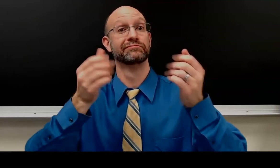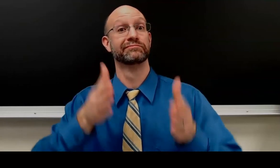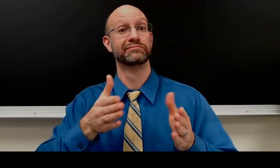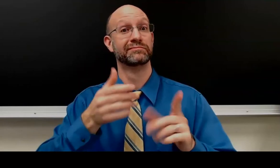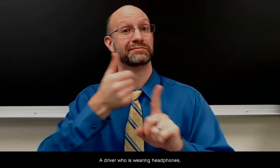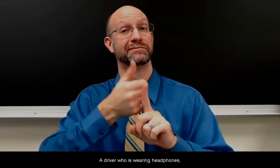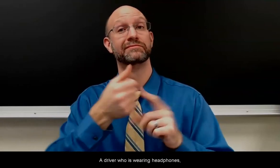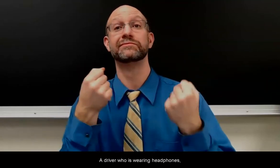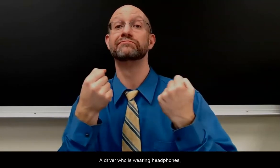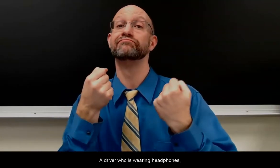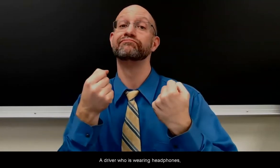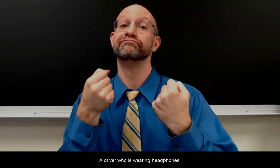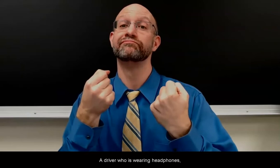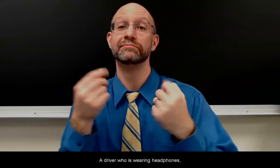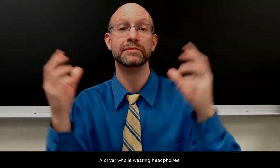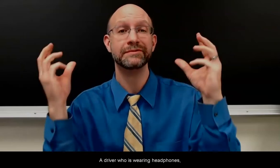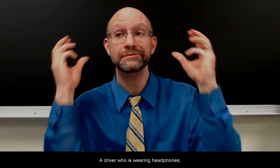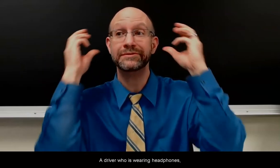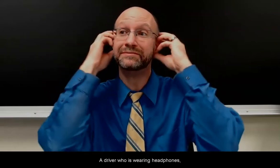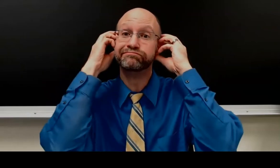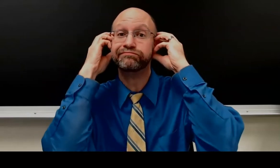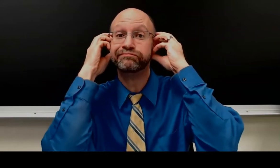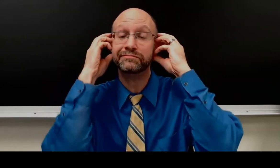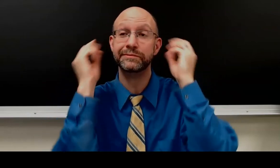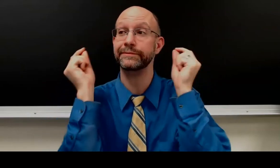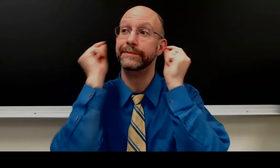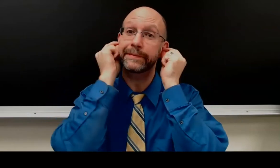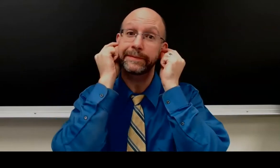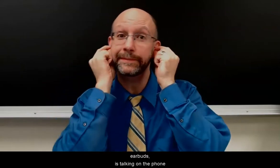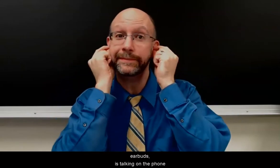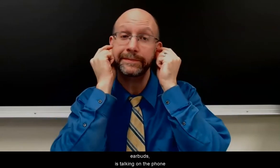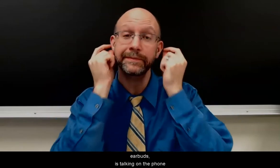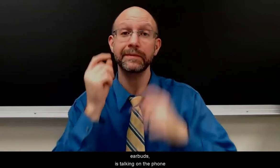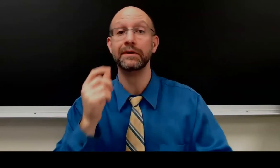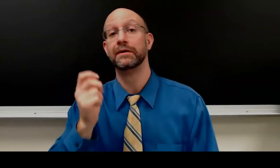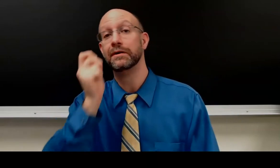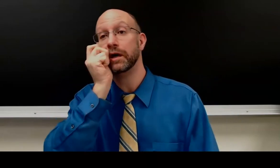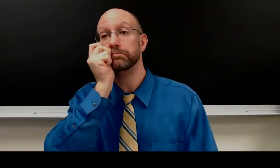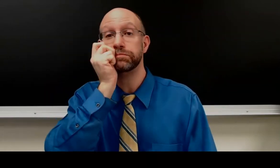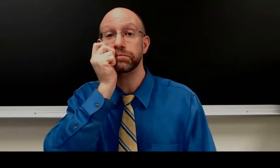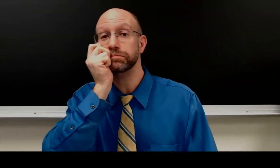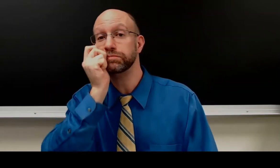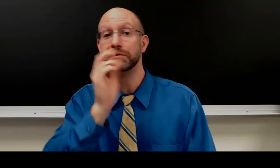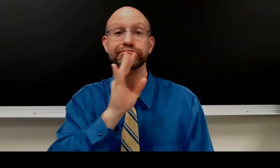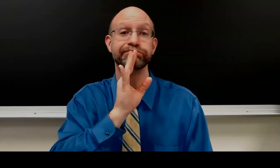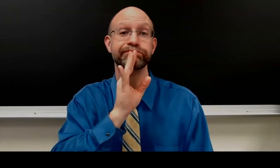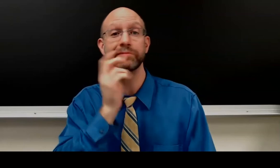A driver who is wearing headphones, earbuds, is talking on the phone,